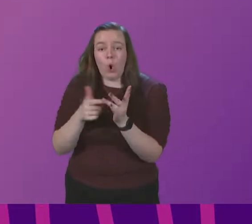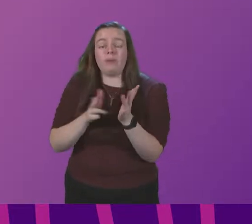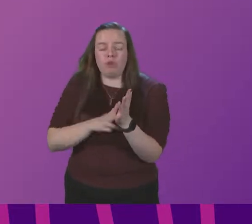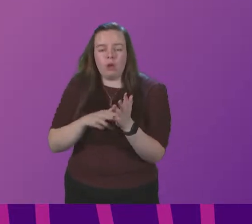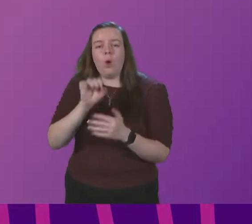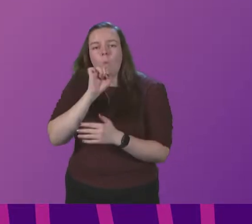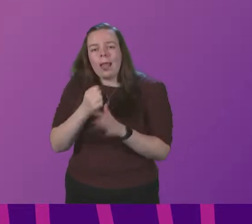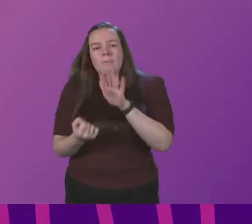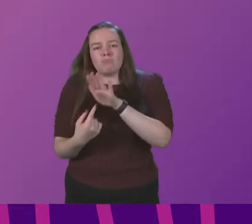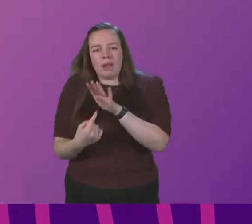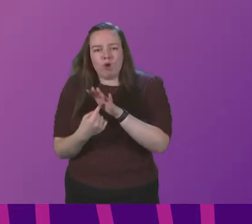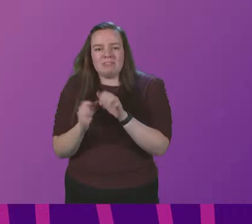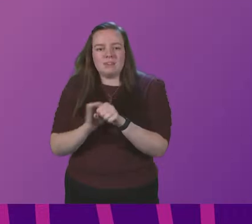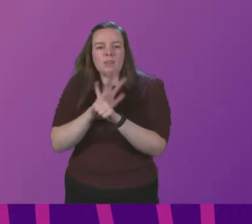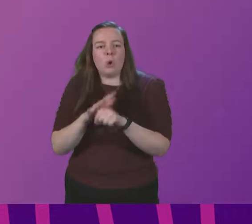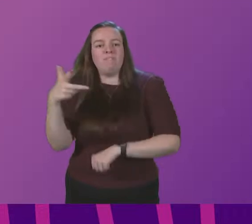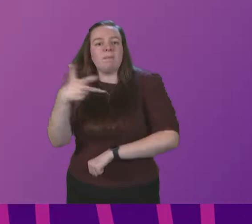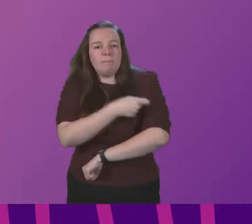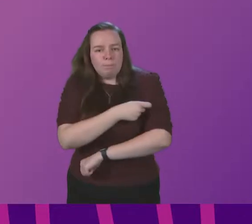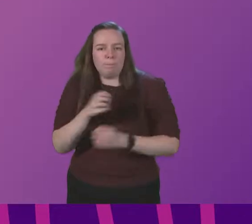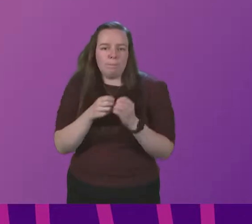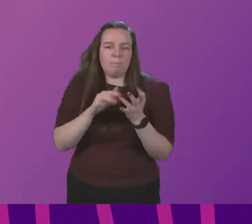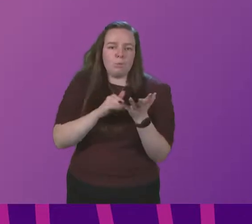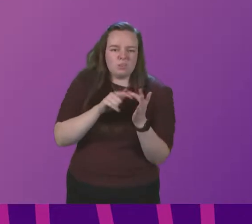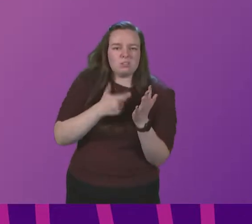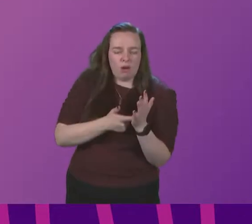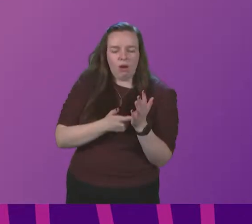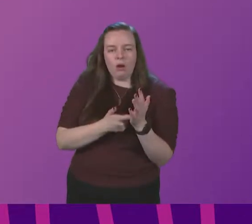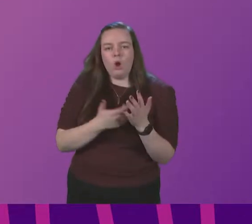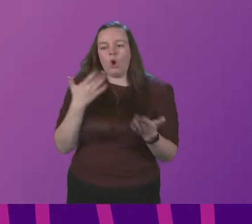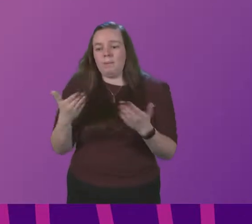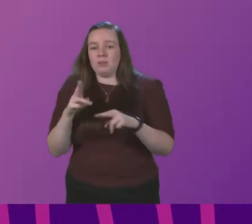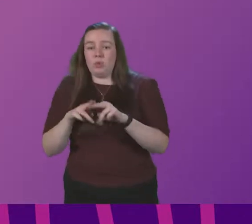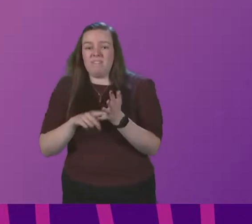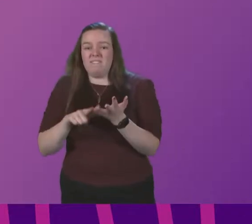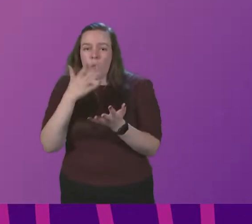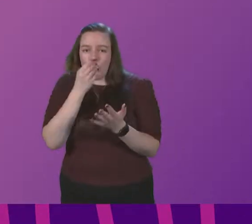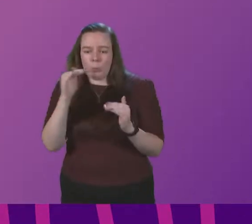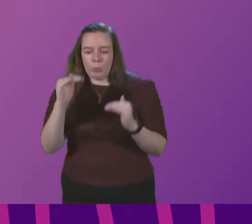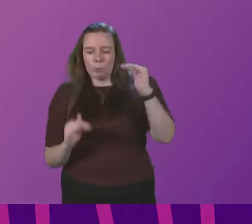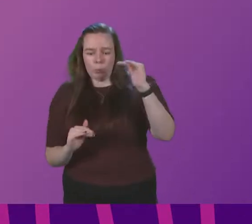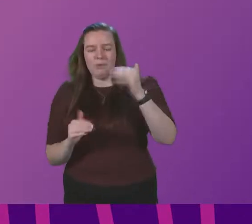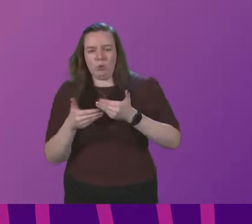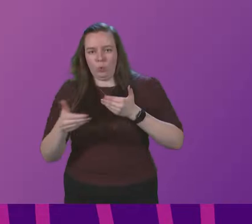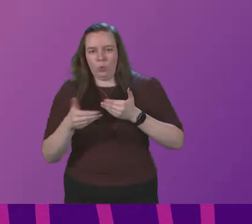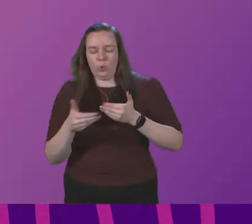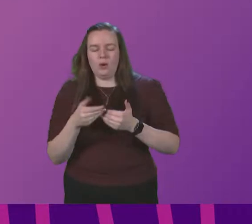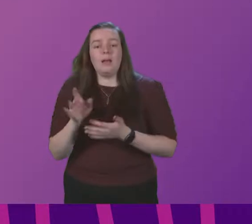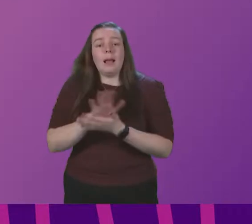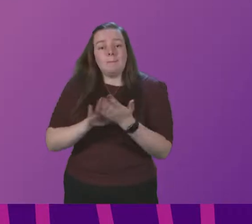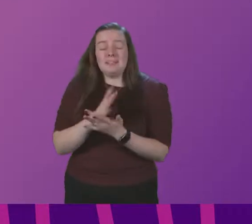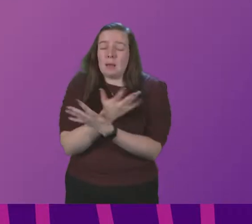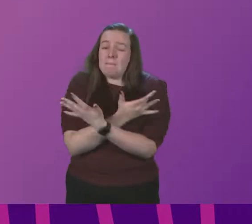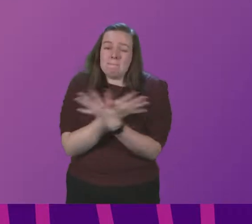prioritise the COVID booster programme over the remainder of the flu vaccination programme for the next few weeks. This will allow